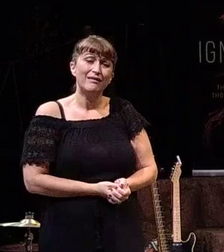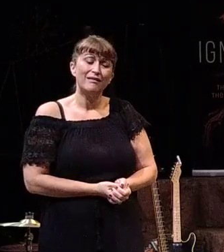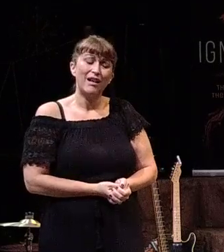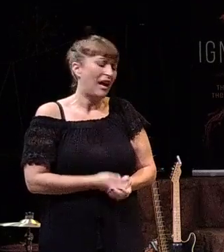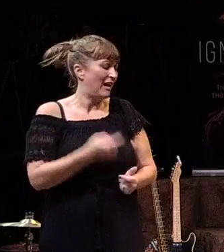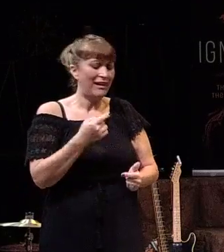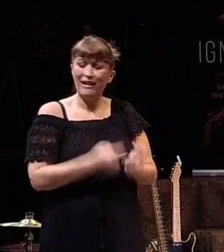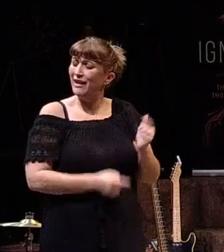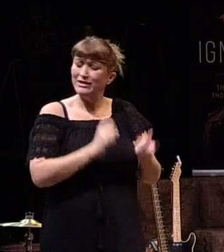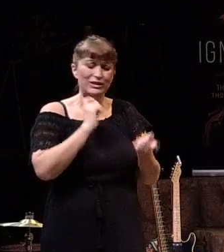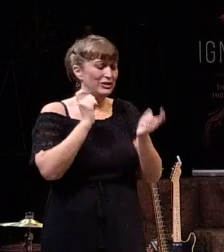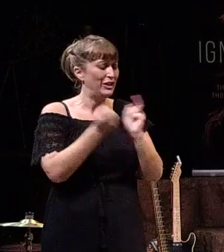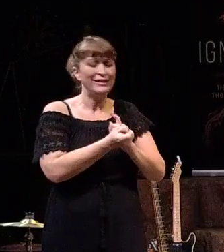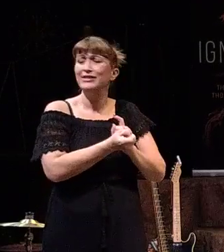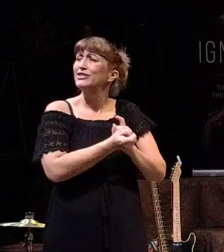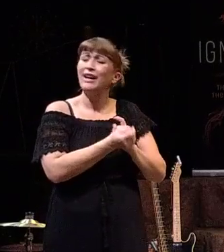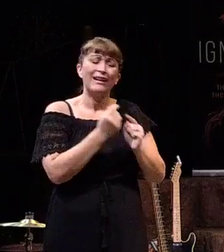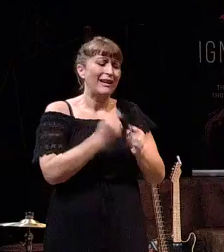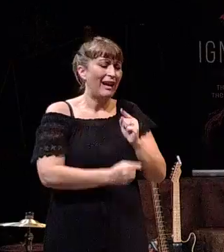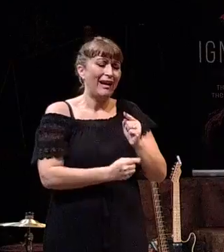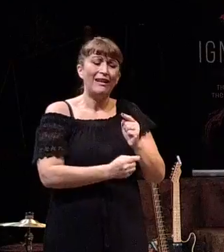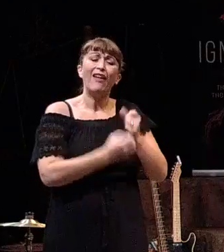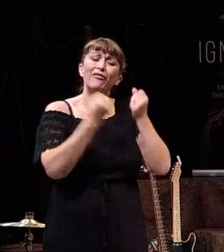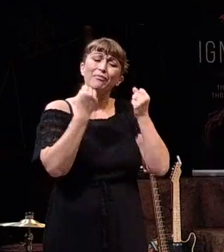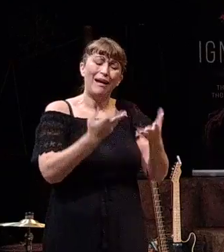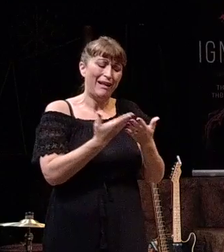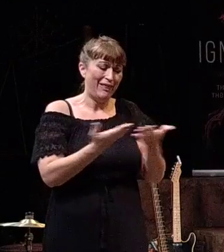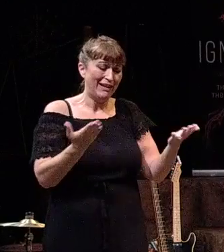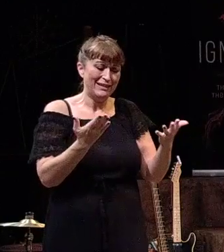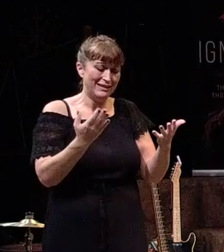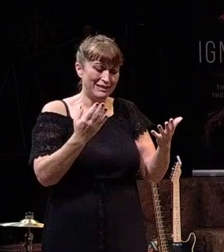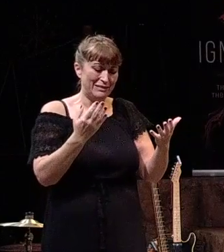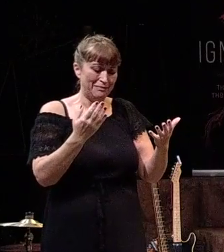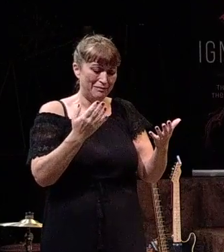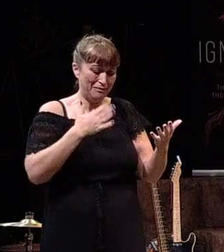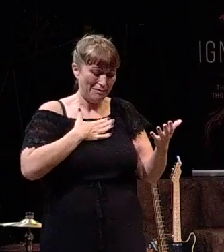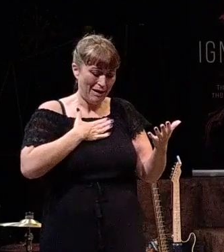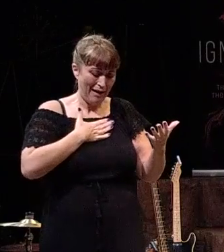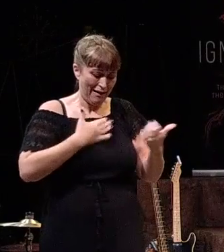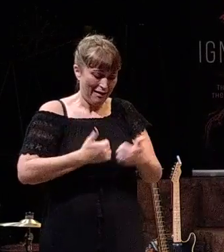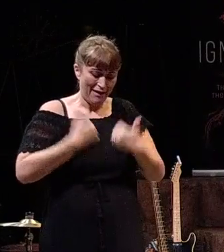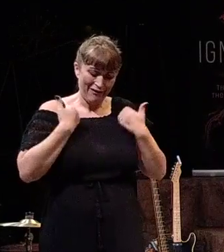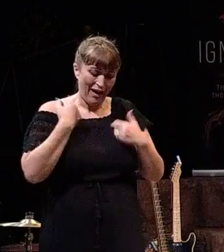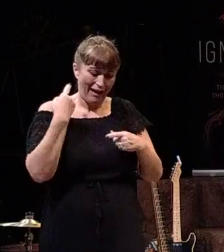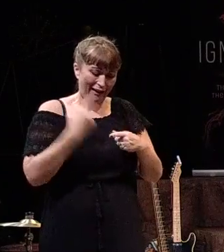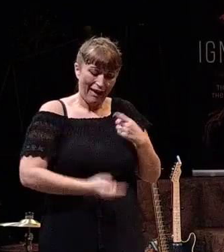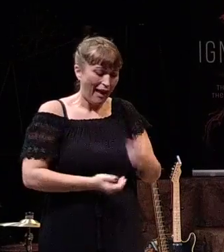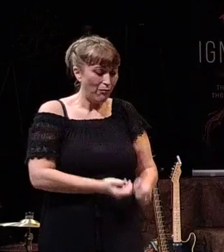I can't change. I have these things in my life, and I cannot get rid of them.